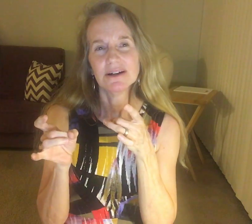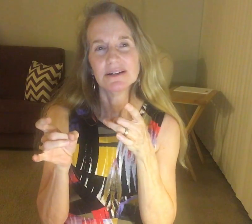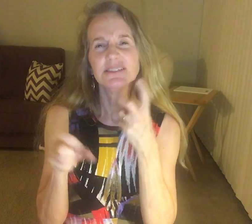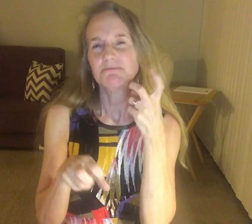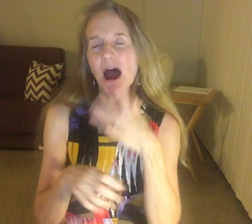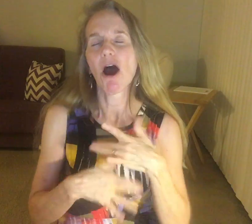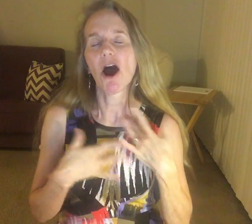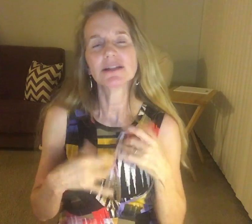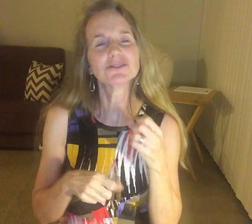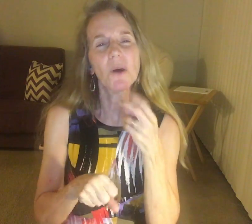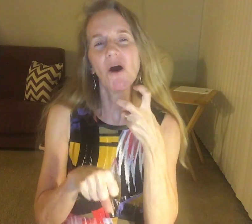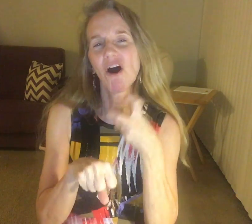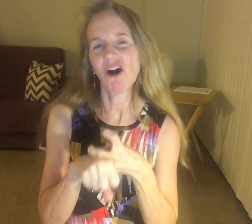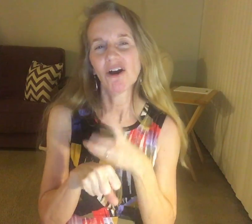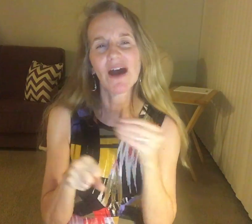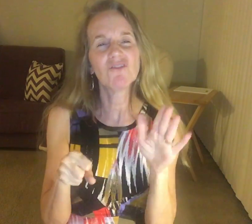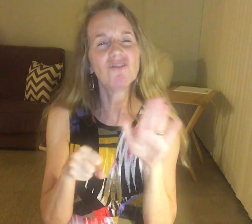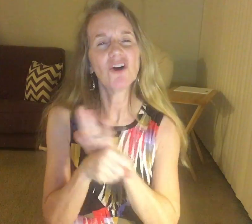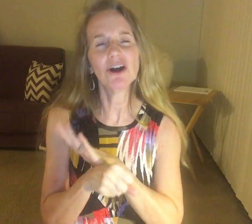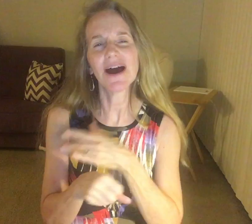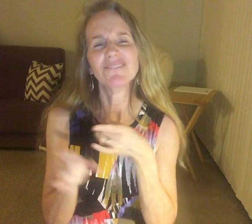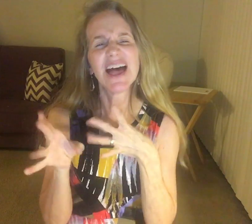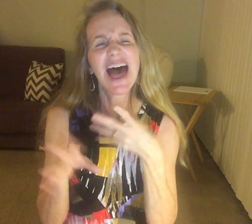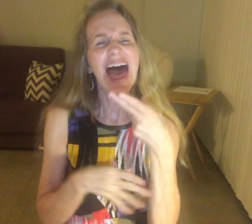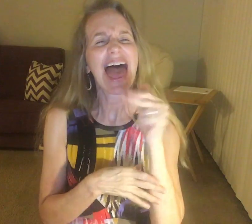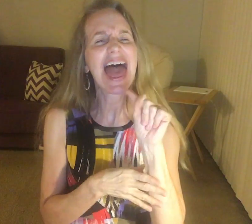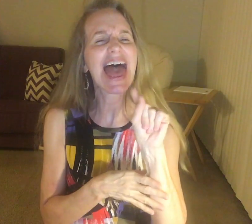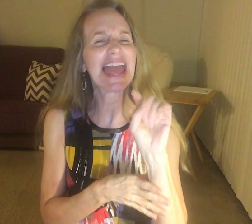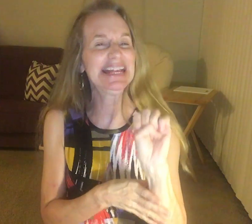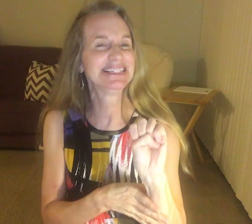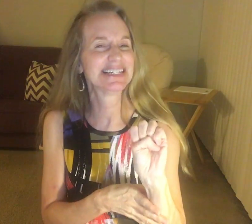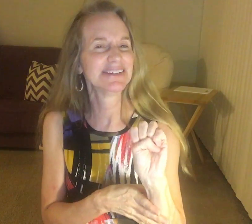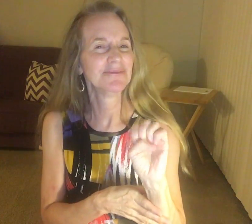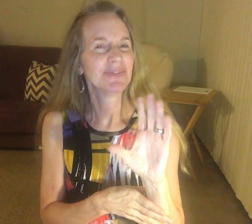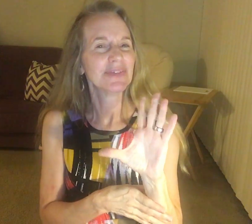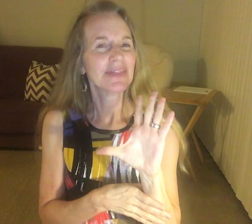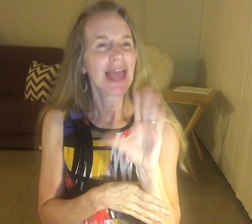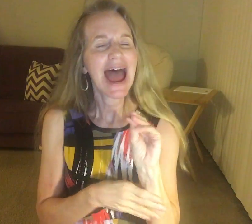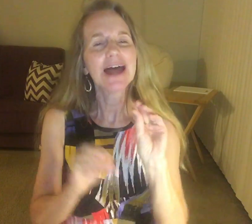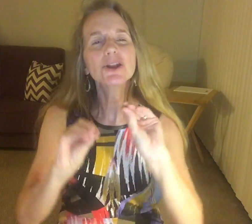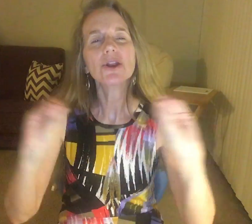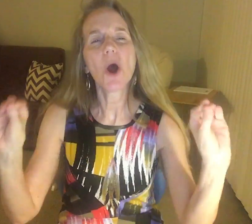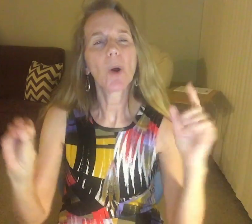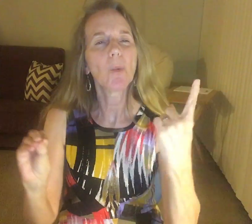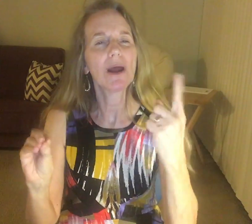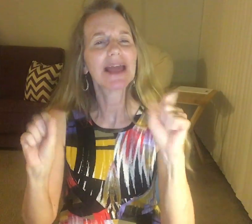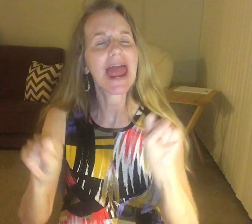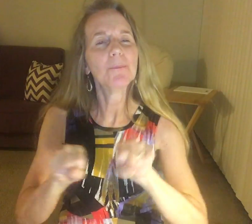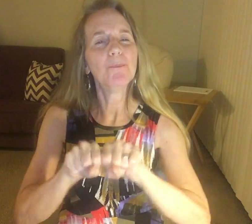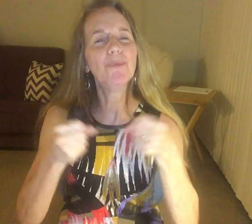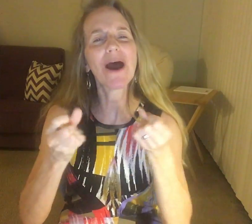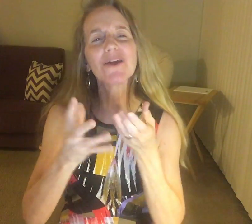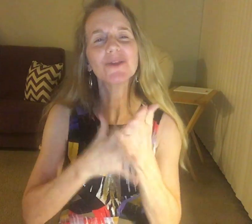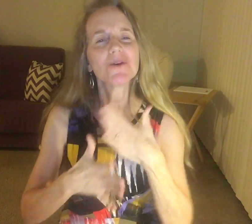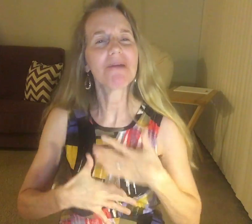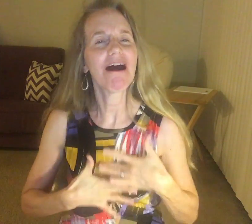my heart is so hard, thought I hated it. And no one can put it through my